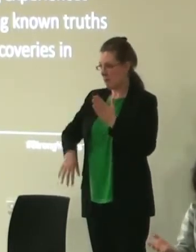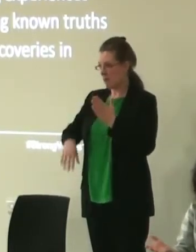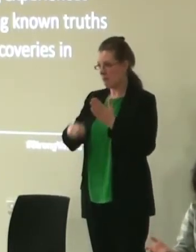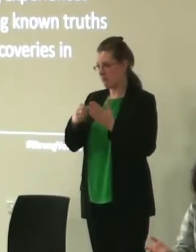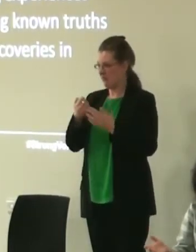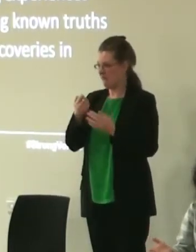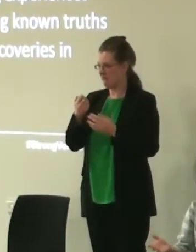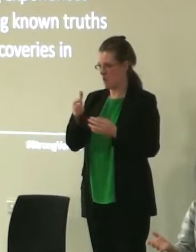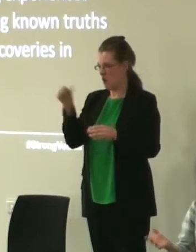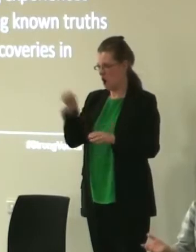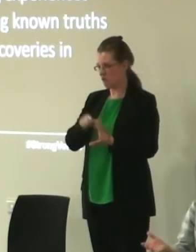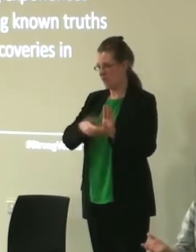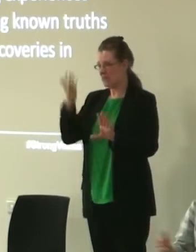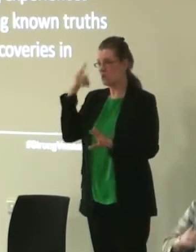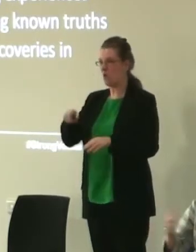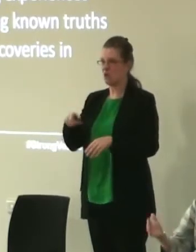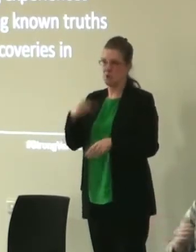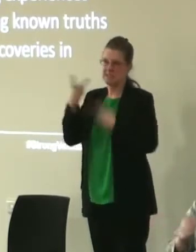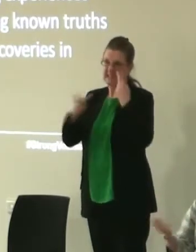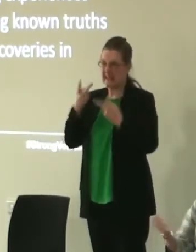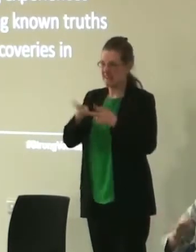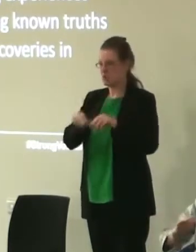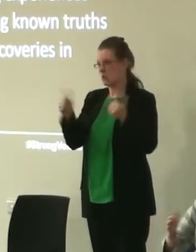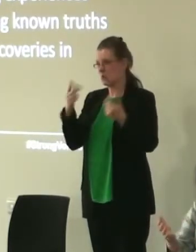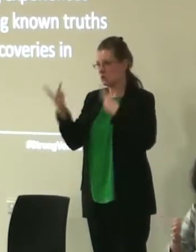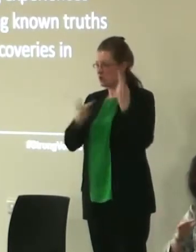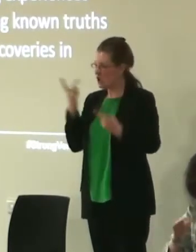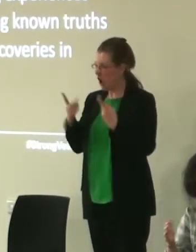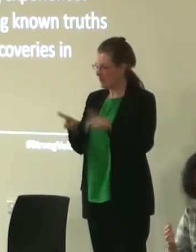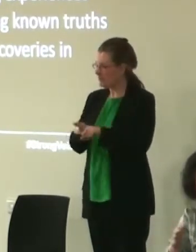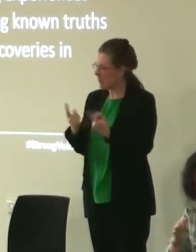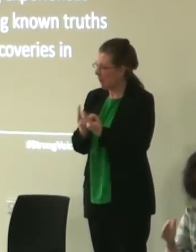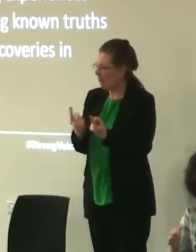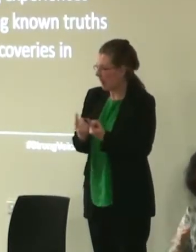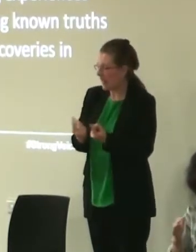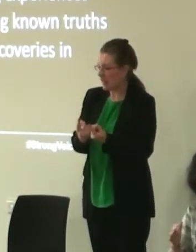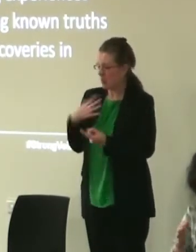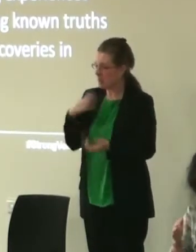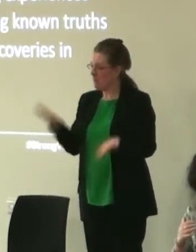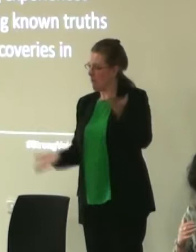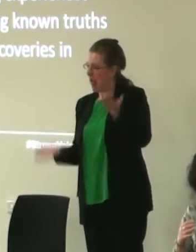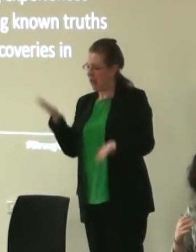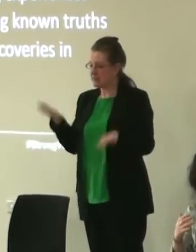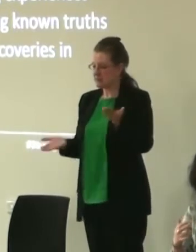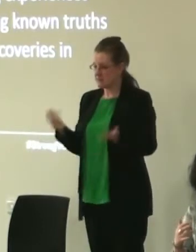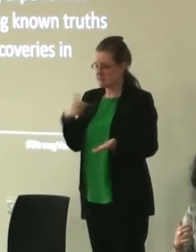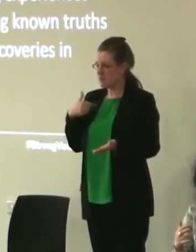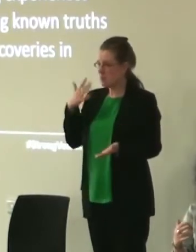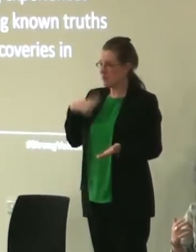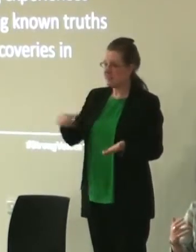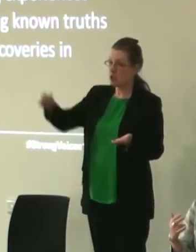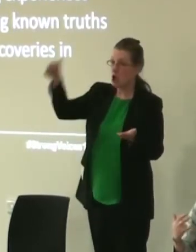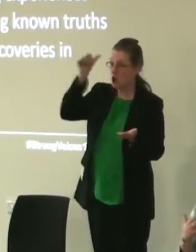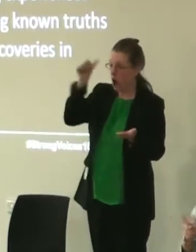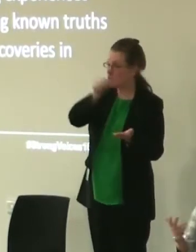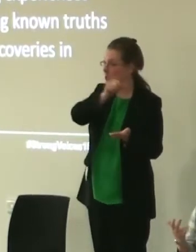sing the song anyway if it's a good song so I think we need to kind of balance that as well is is we want I would say we want knowledge and